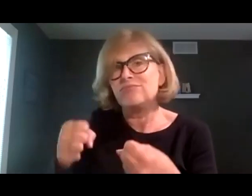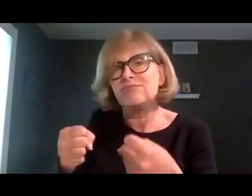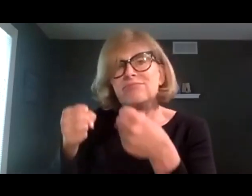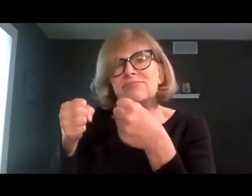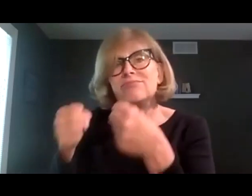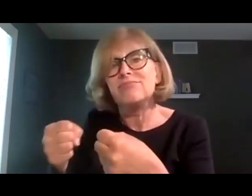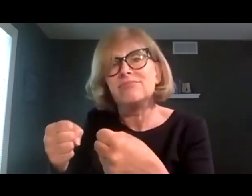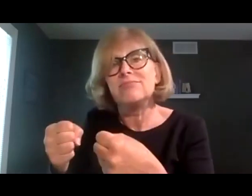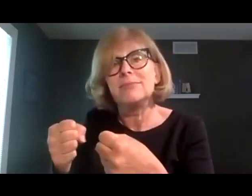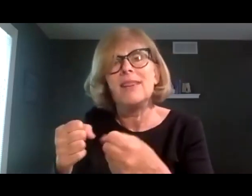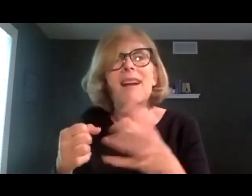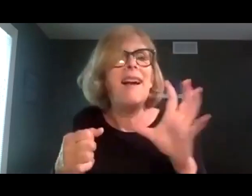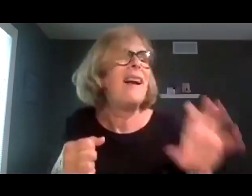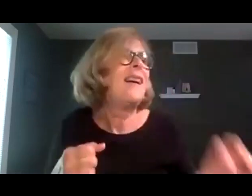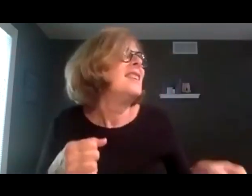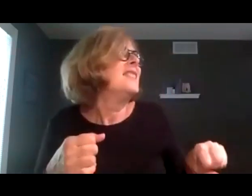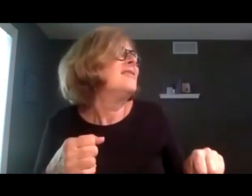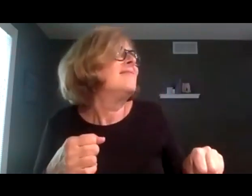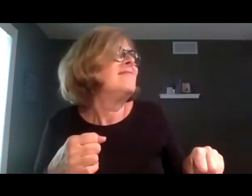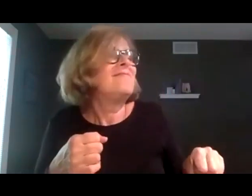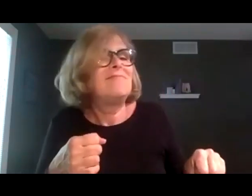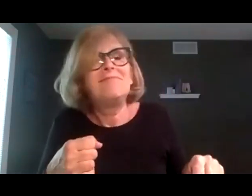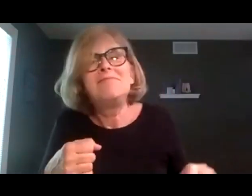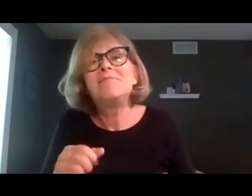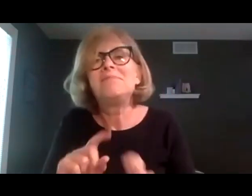creams and then we held hands